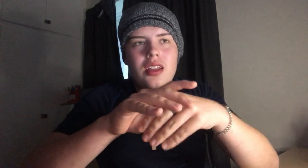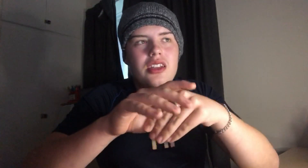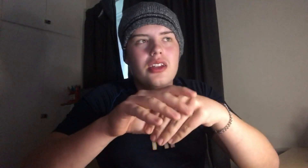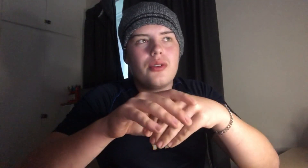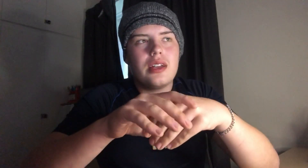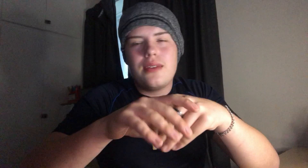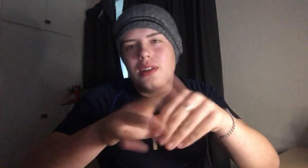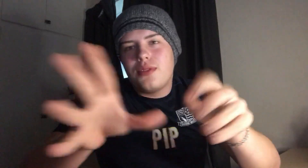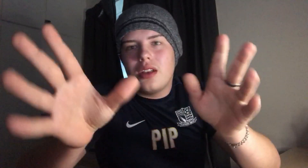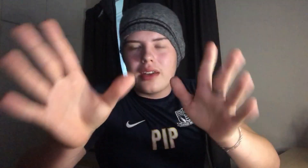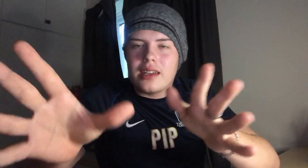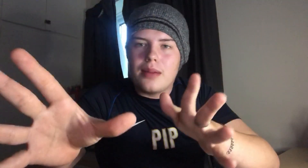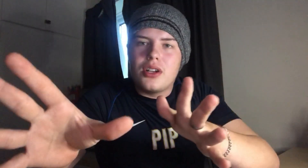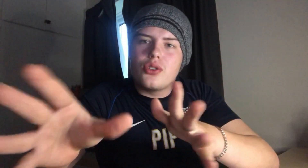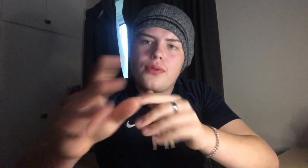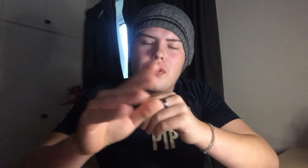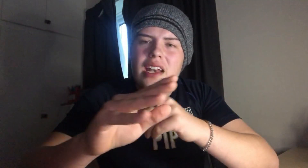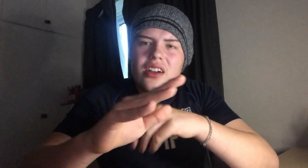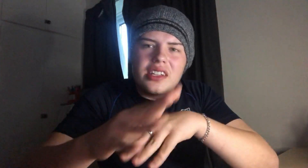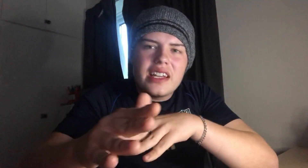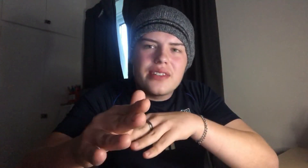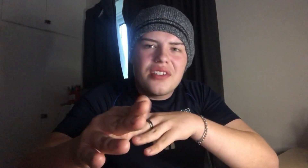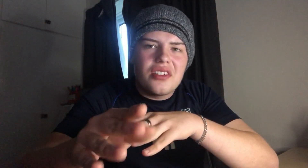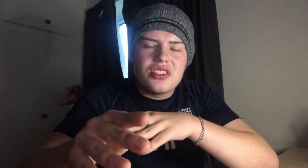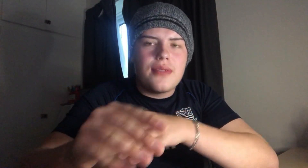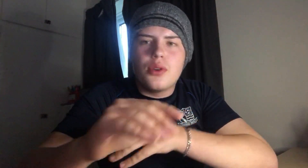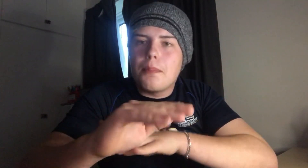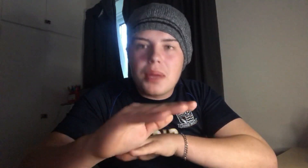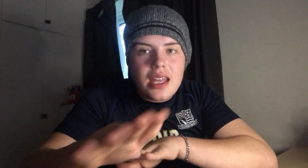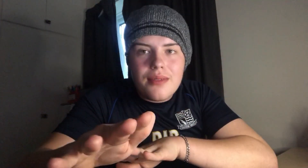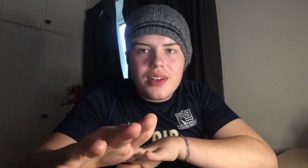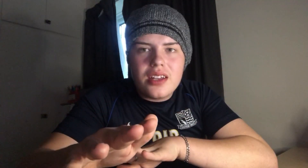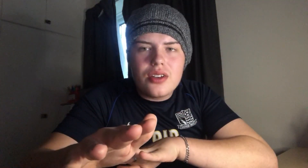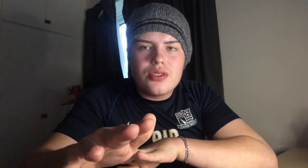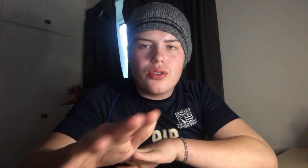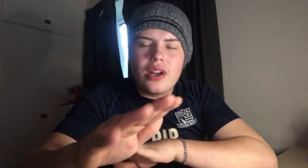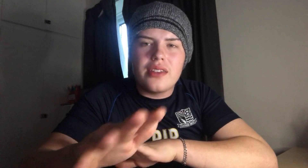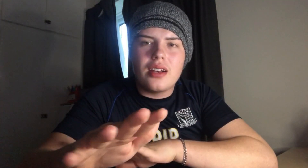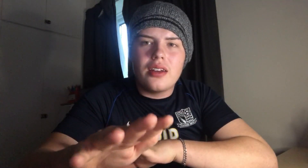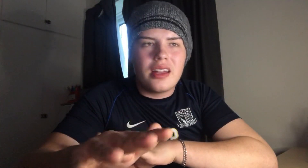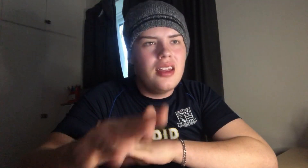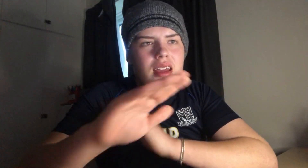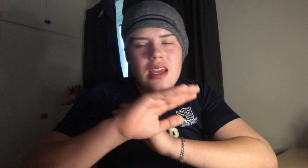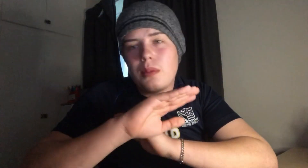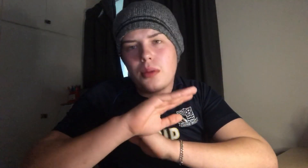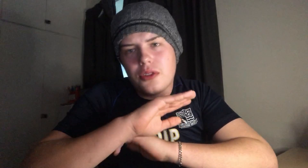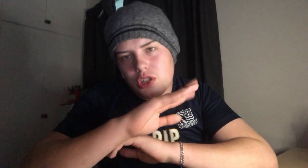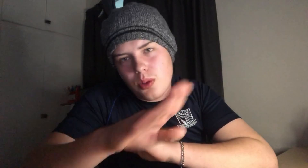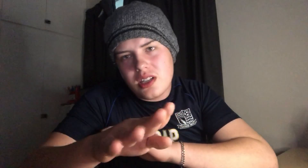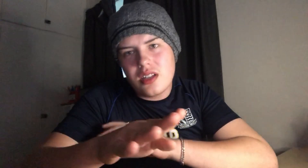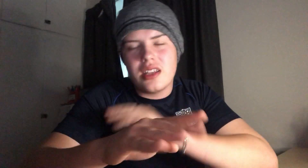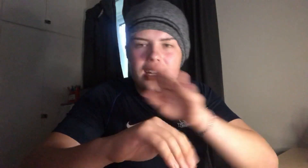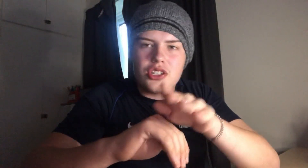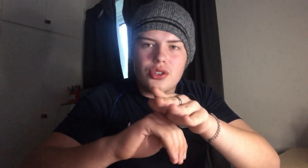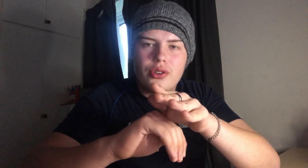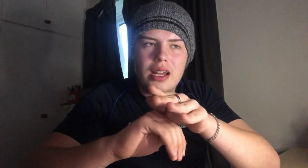if you like it that much or if you've got any ideas for us, if you want to be in videos or anything like that, hit me up on the Twitter, the Instagram,